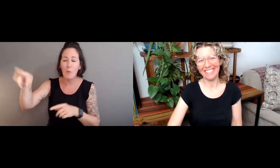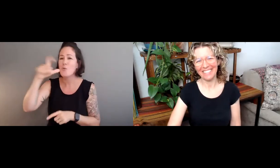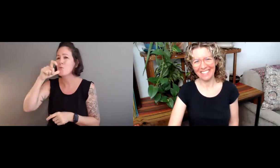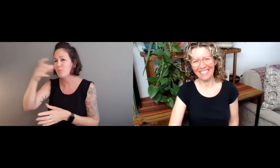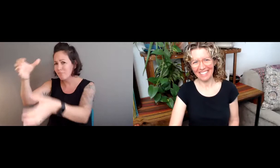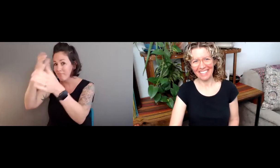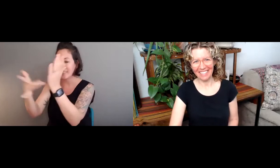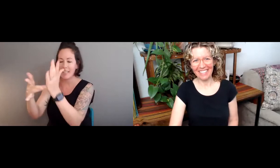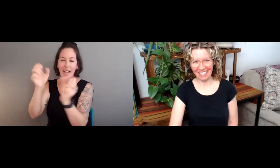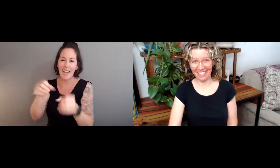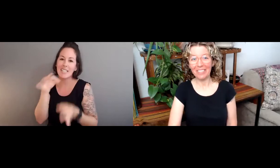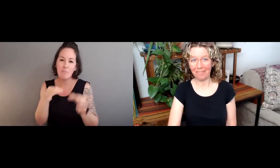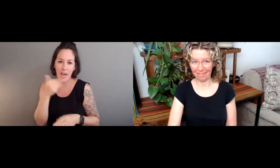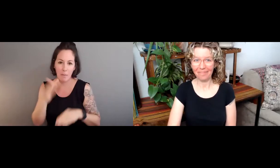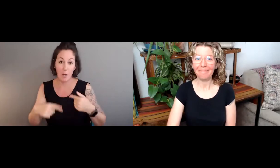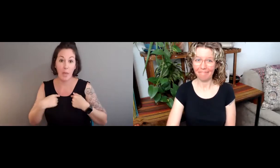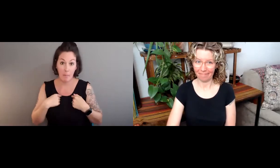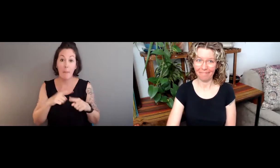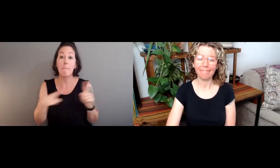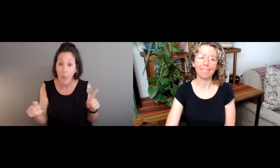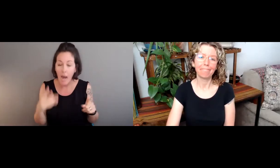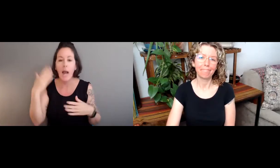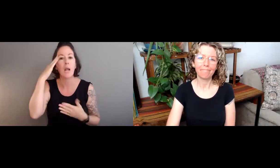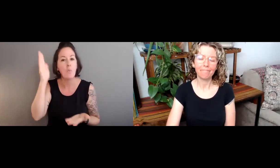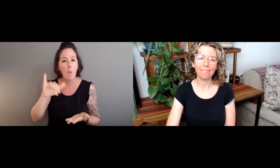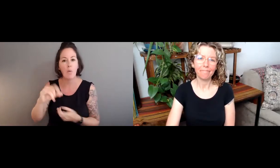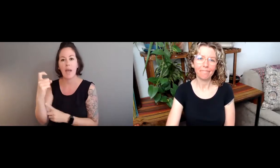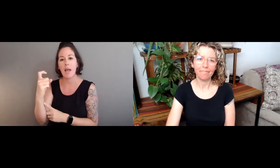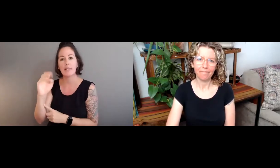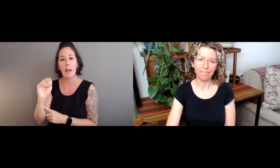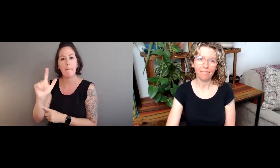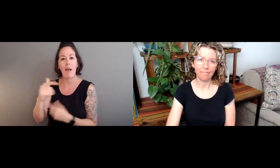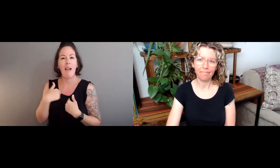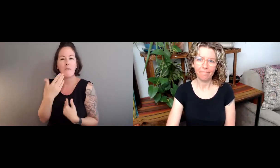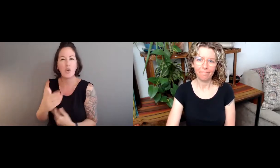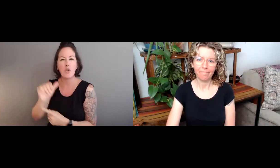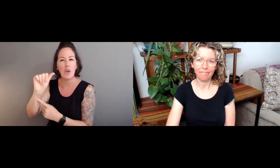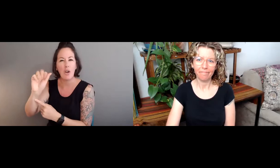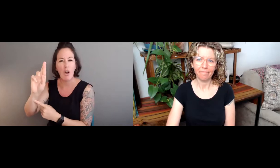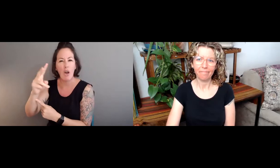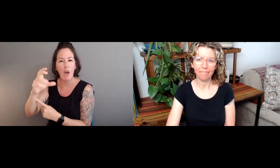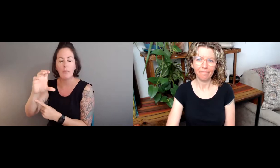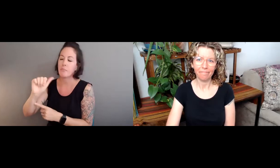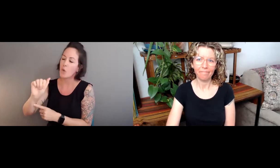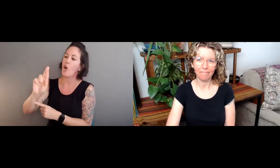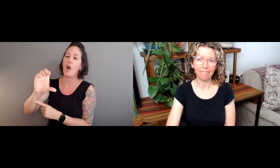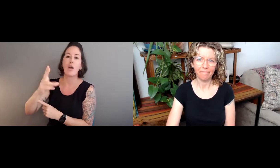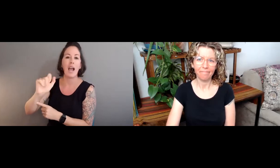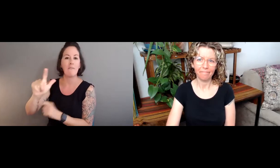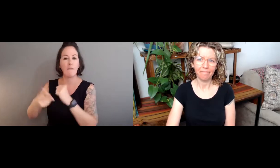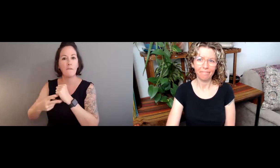with programs. And so, you know, somebody who's from the tech field could explain that. But I know that XML